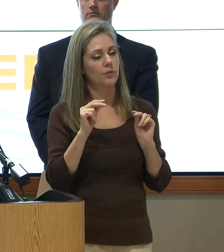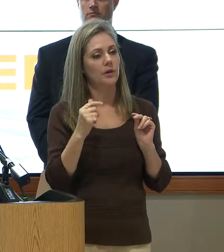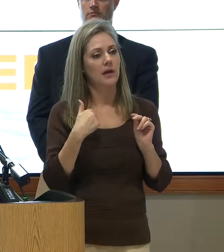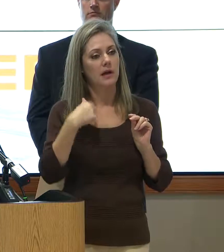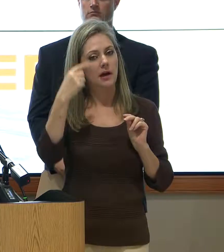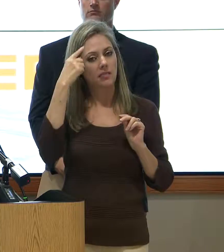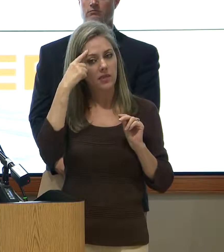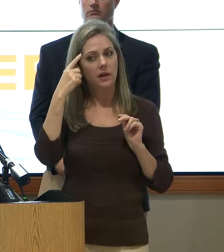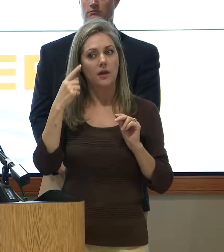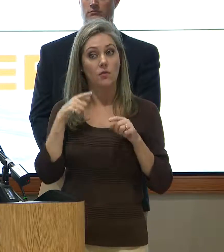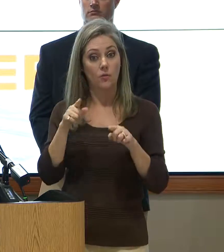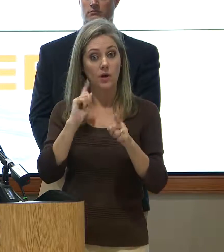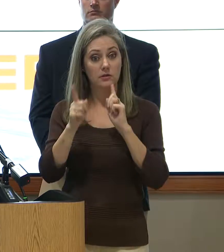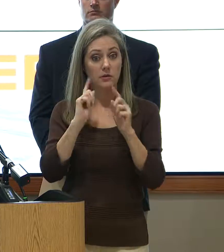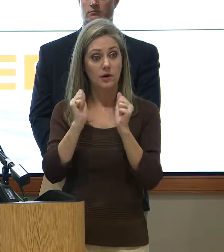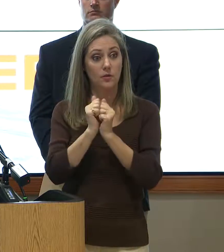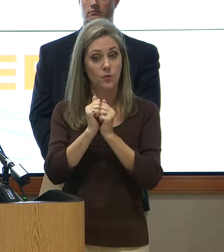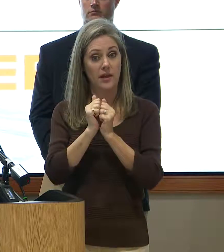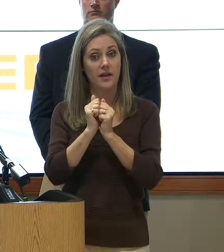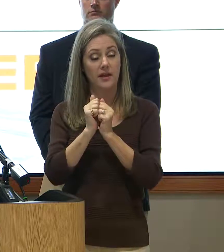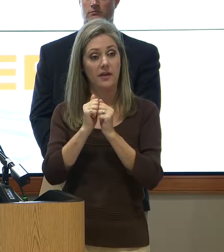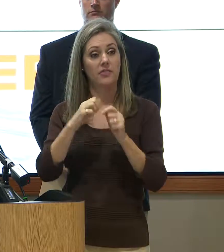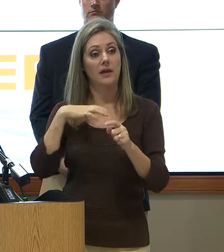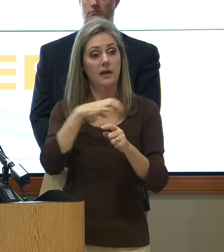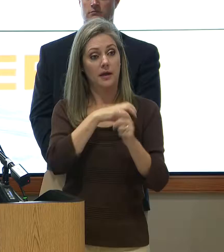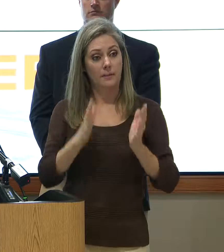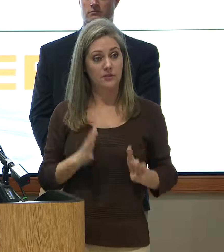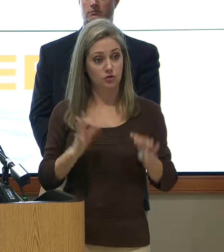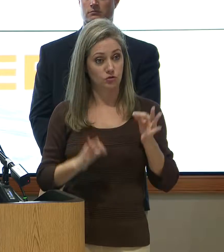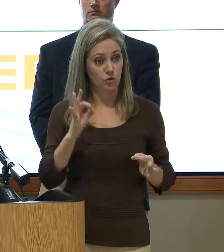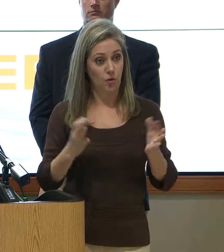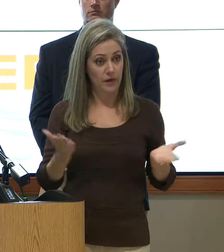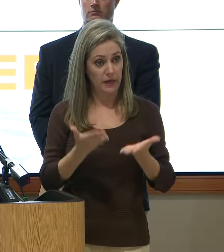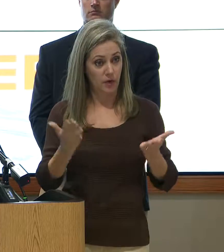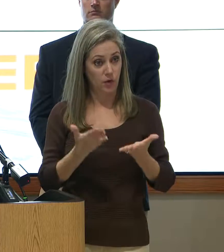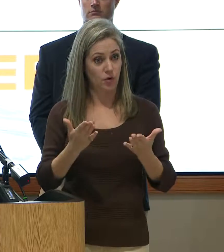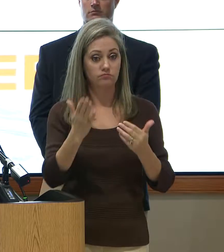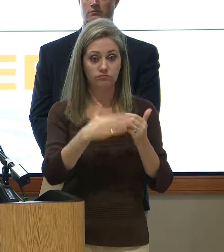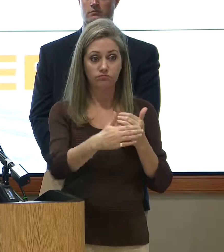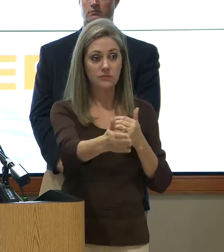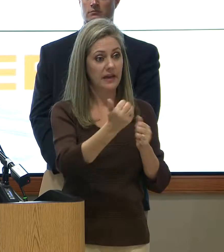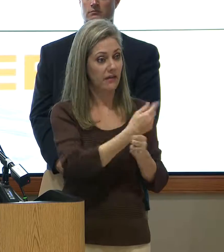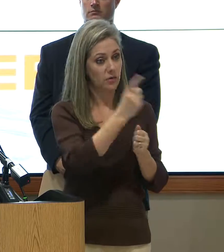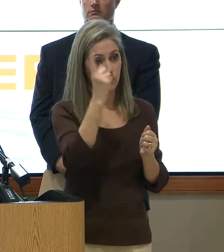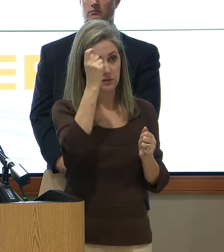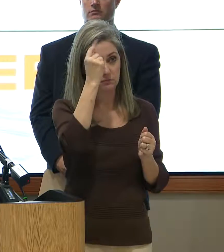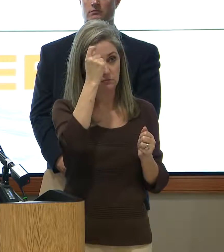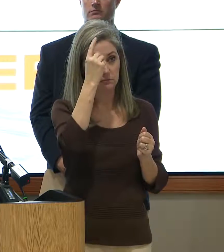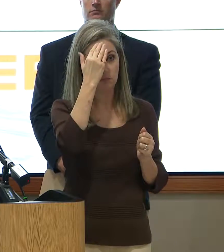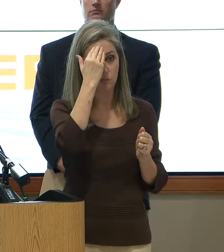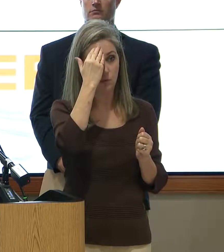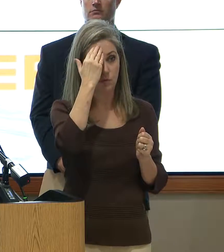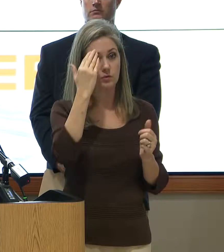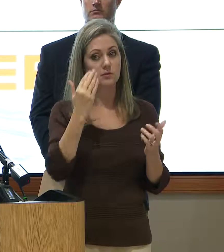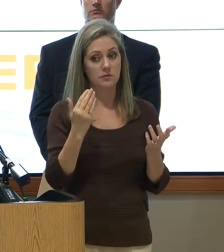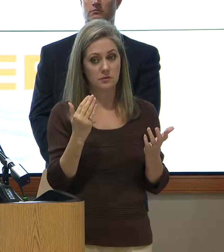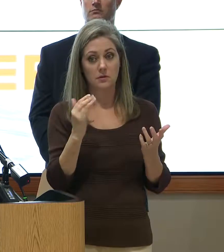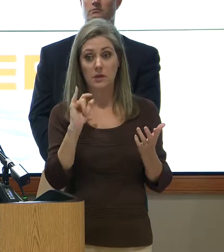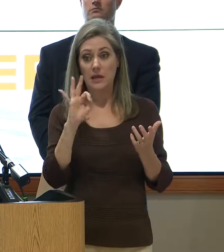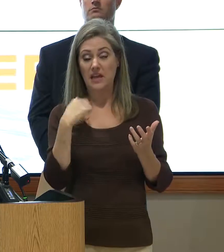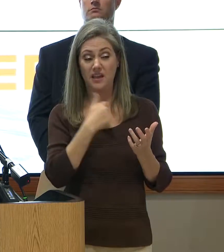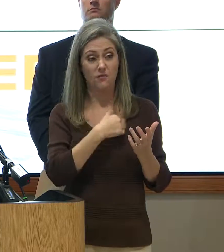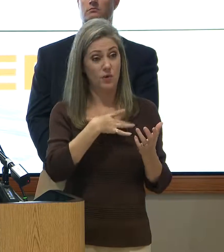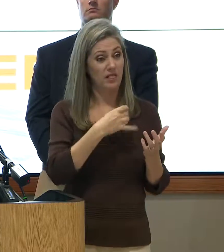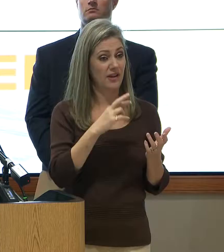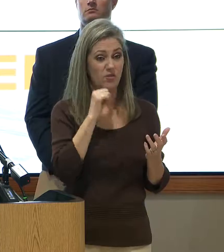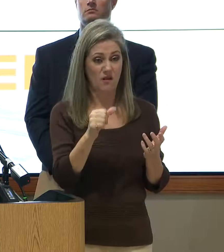in talking to members of Commissioner's Court going forward, everybody understands whether we